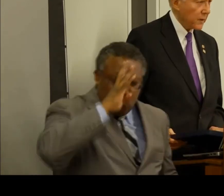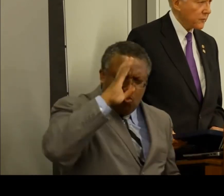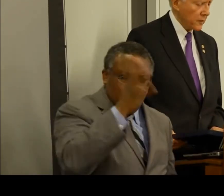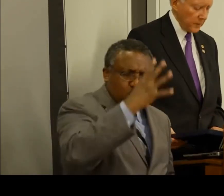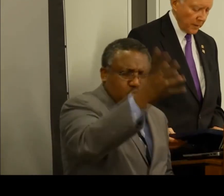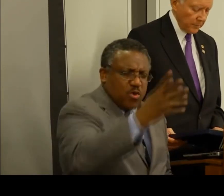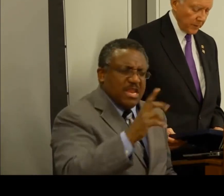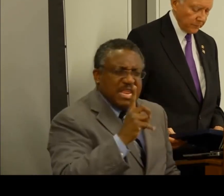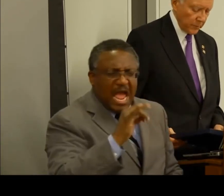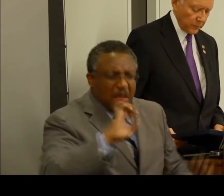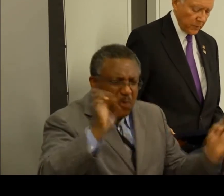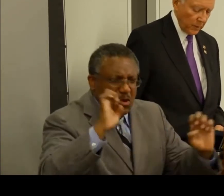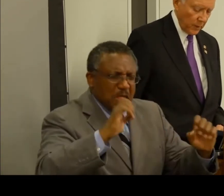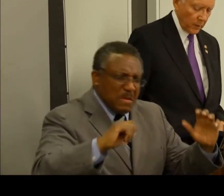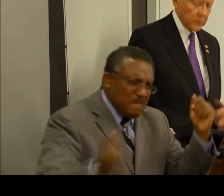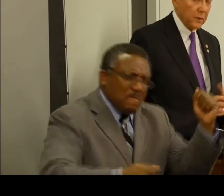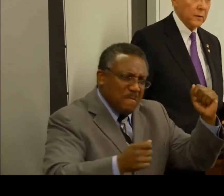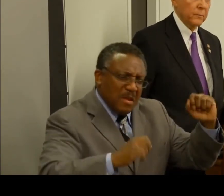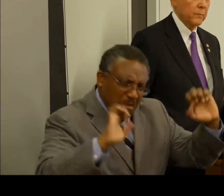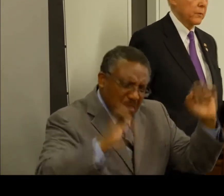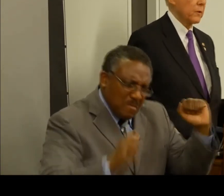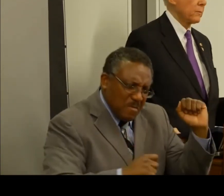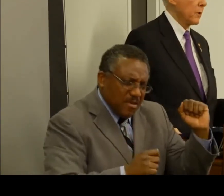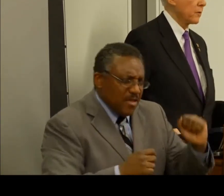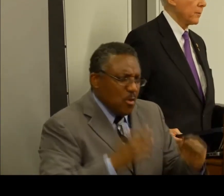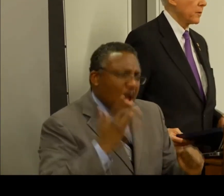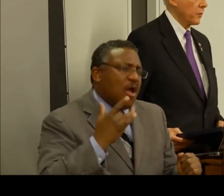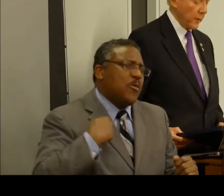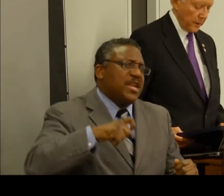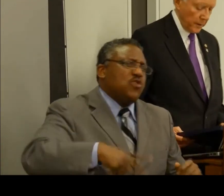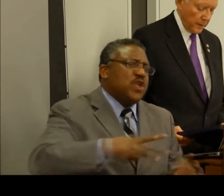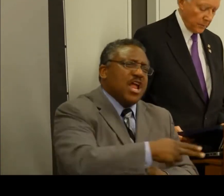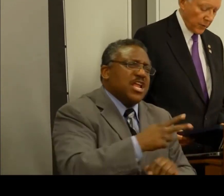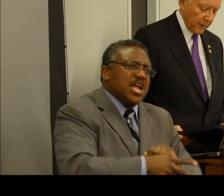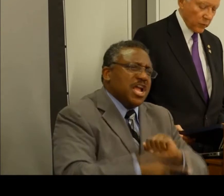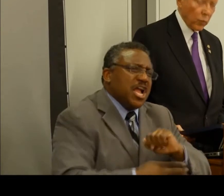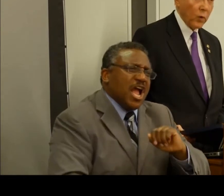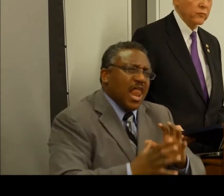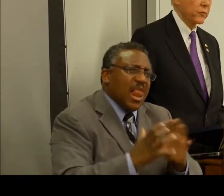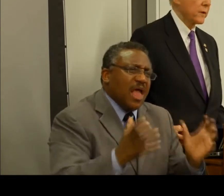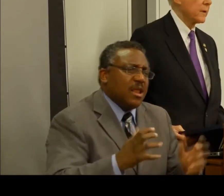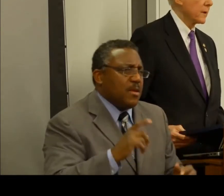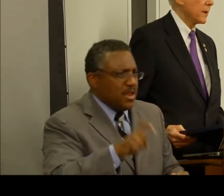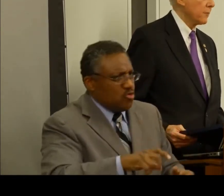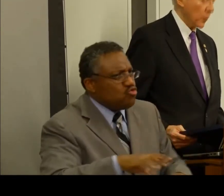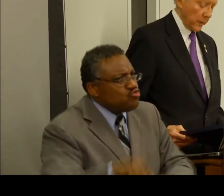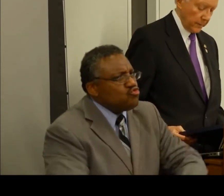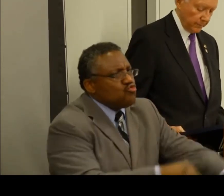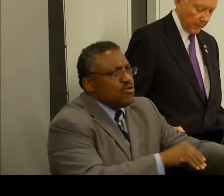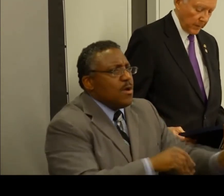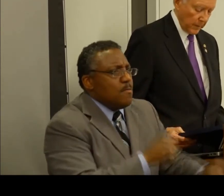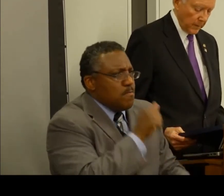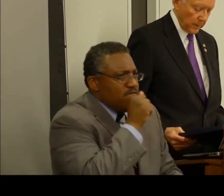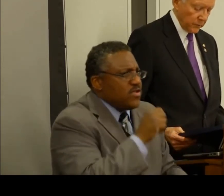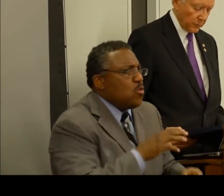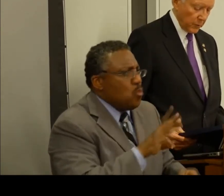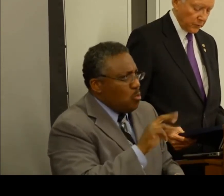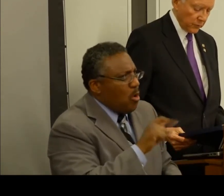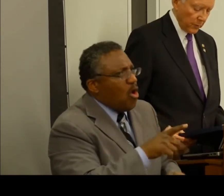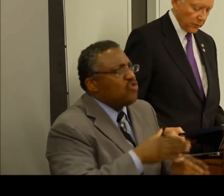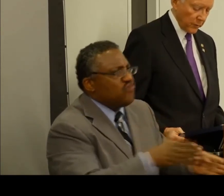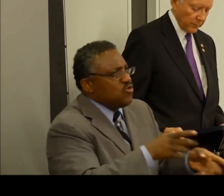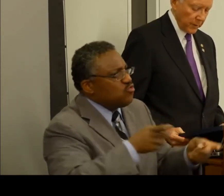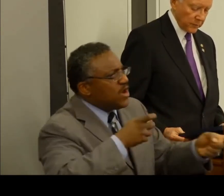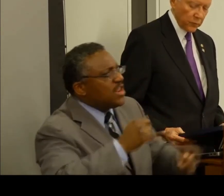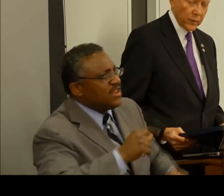massive cuts to DI benefits or turn the program into a private Wall Street giveaway. This